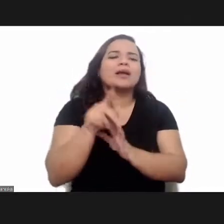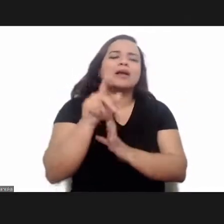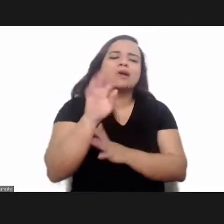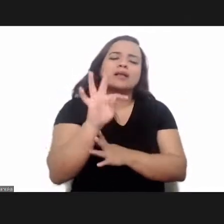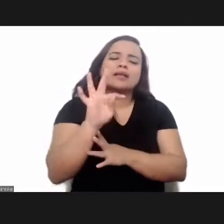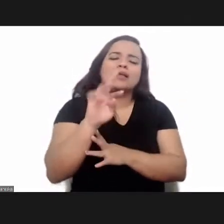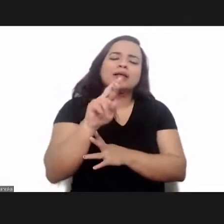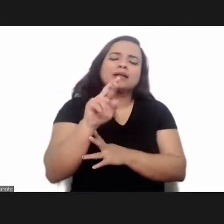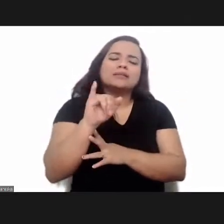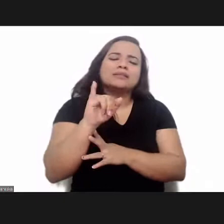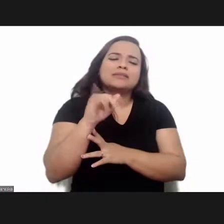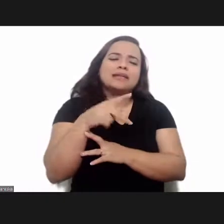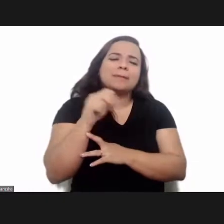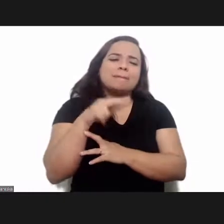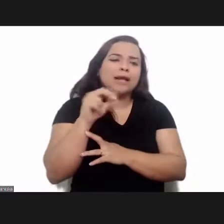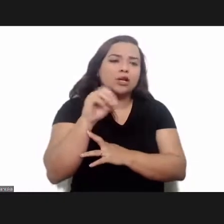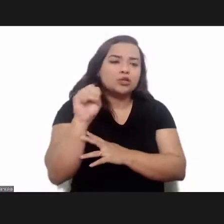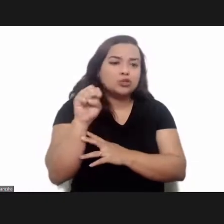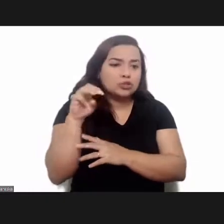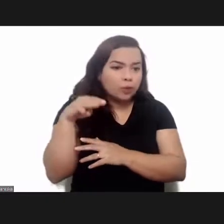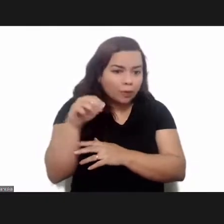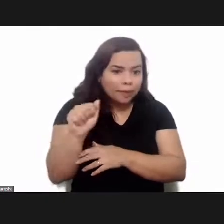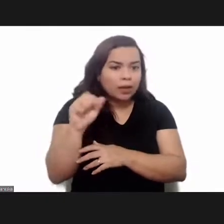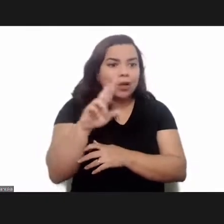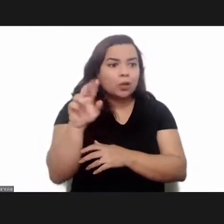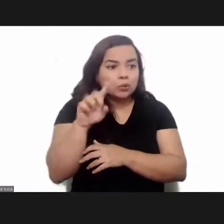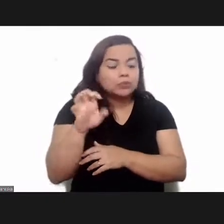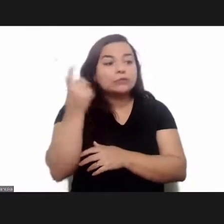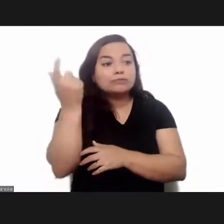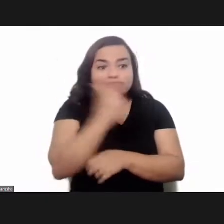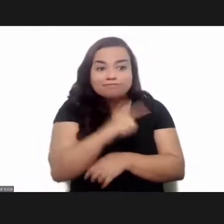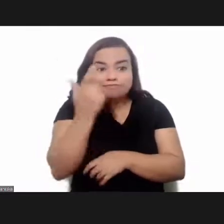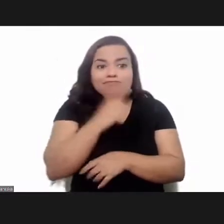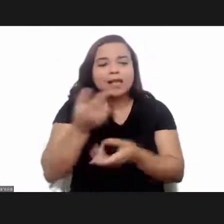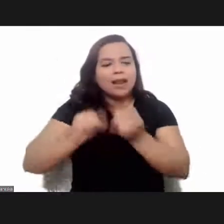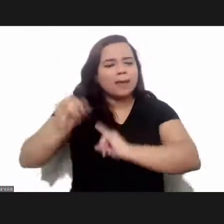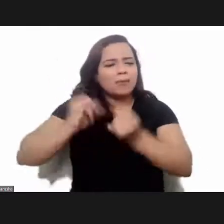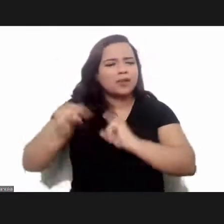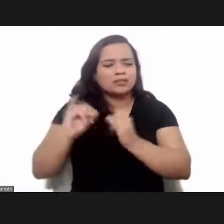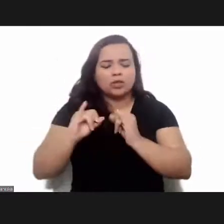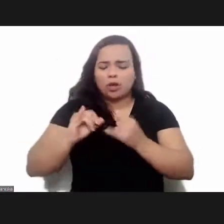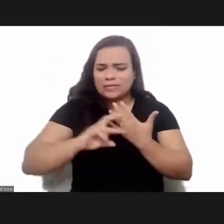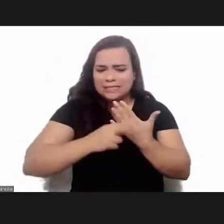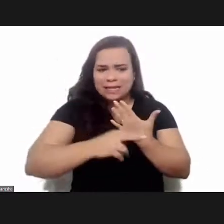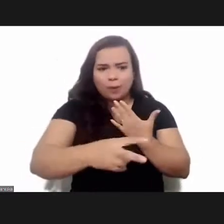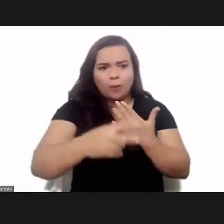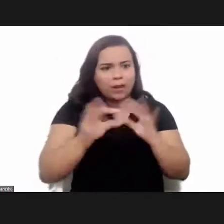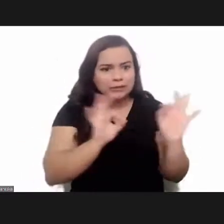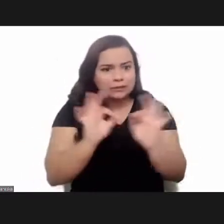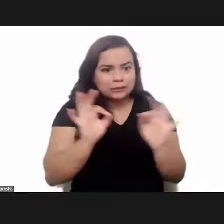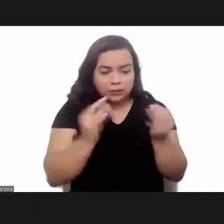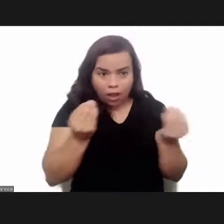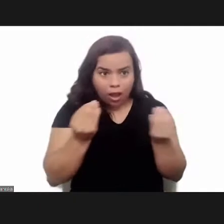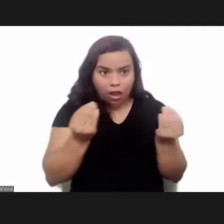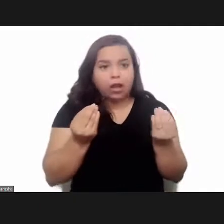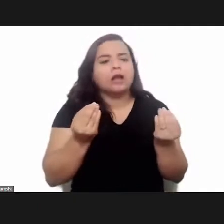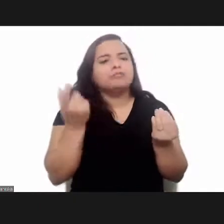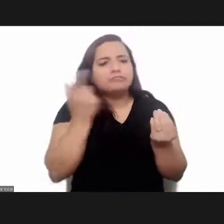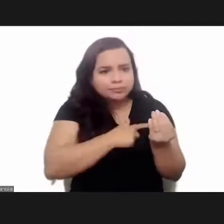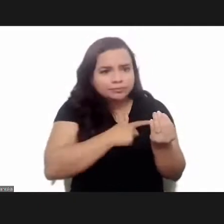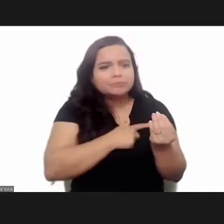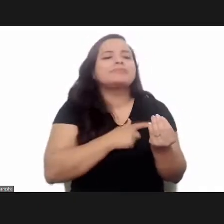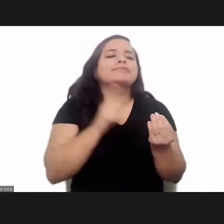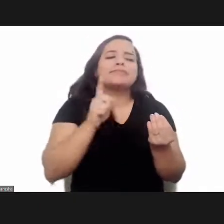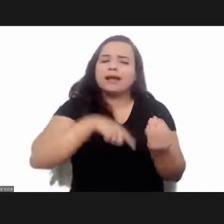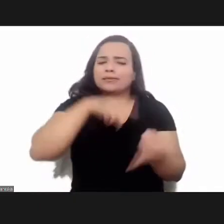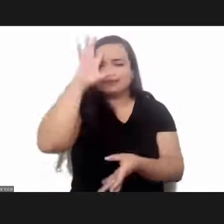been entirely sequenced by this laboratory's network of latin american laboratories this network